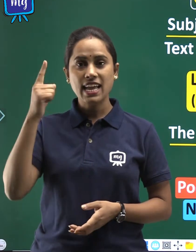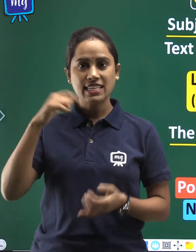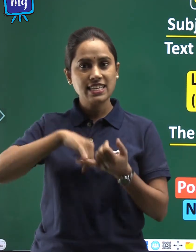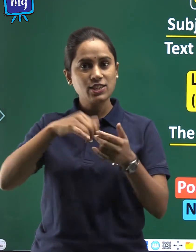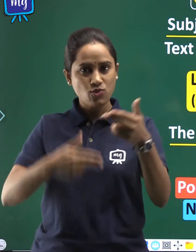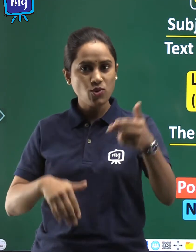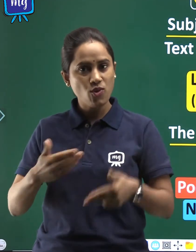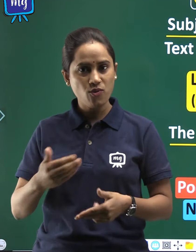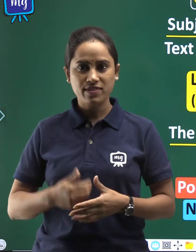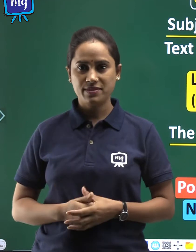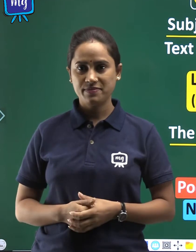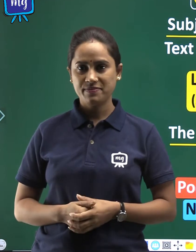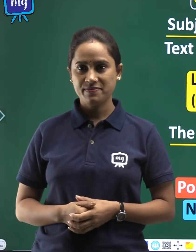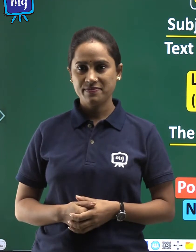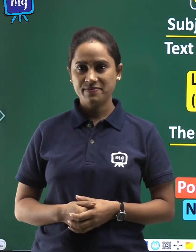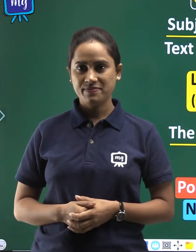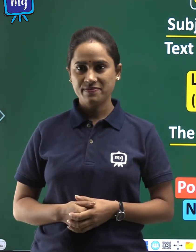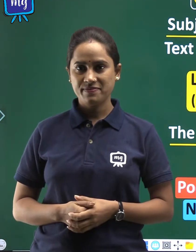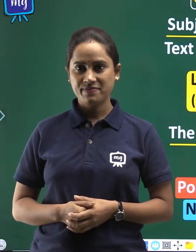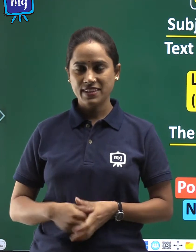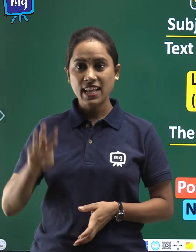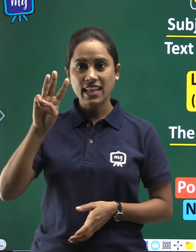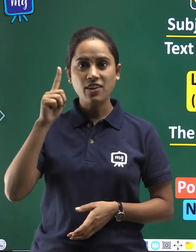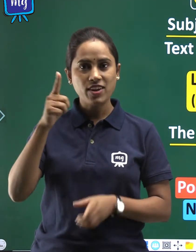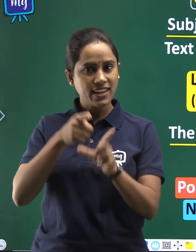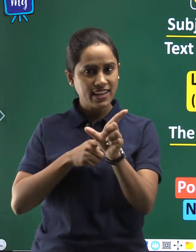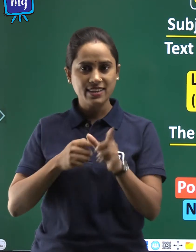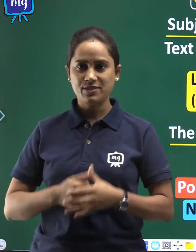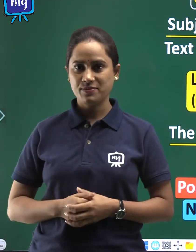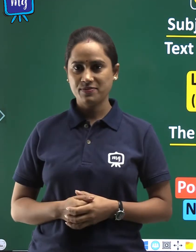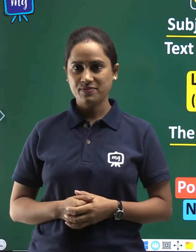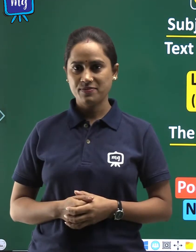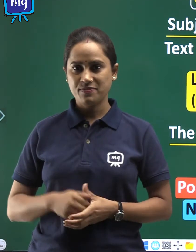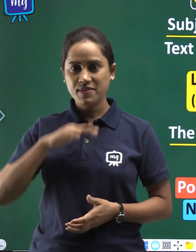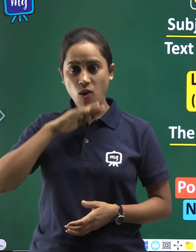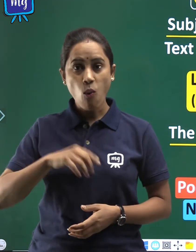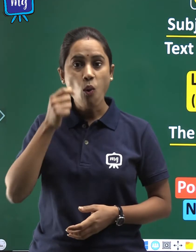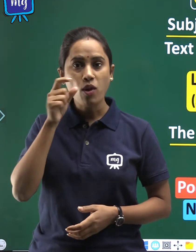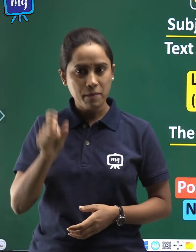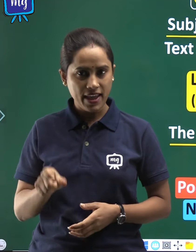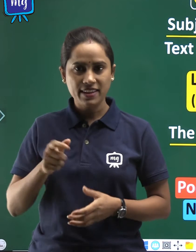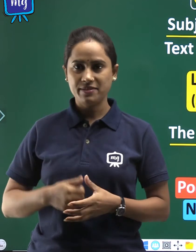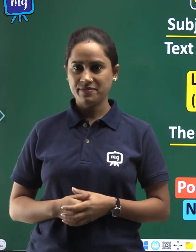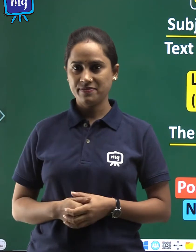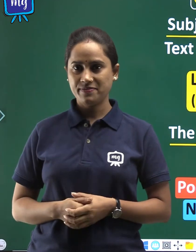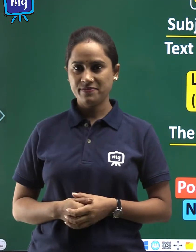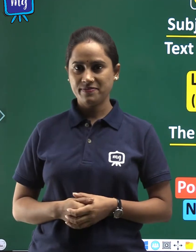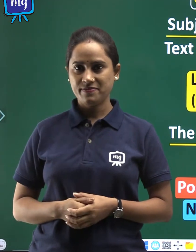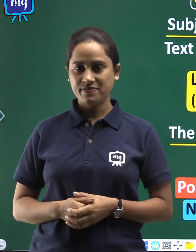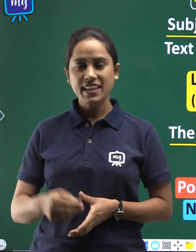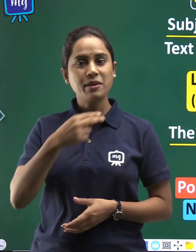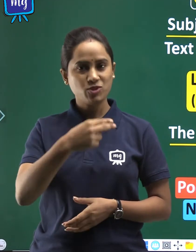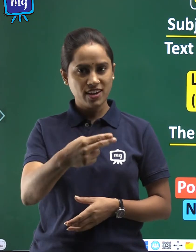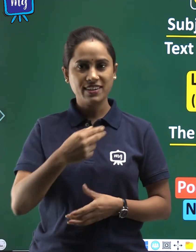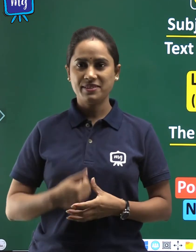of 31 years old man named